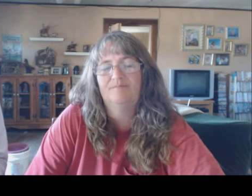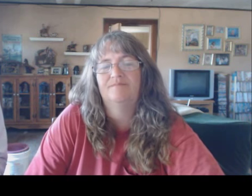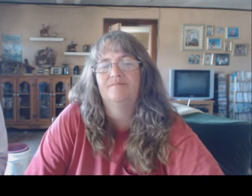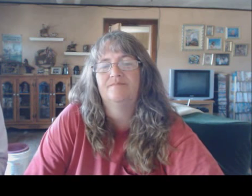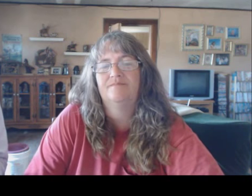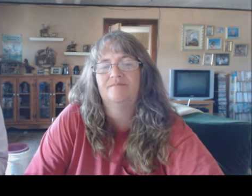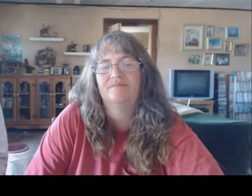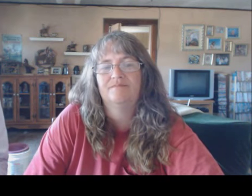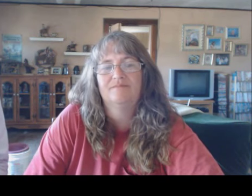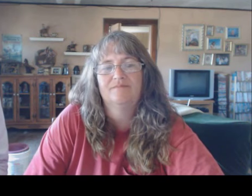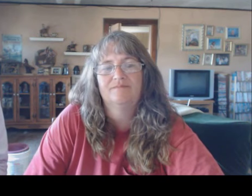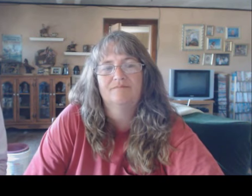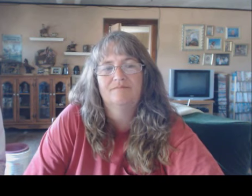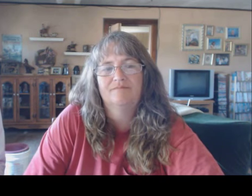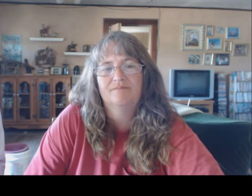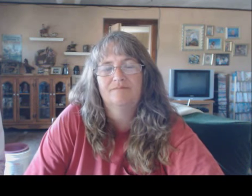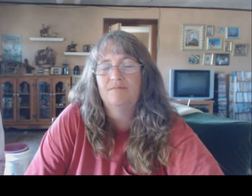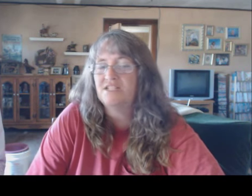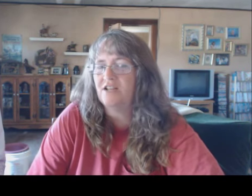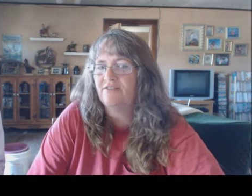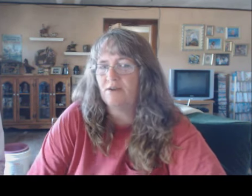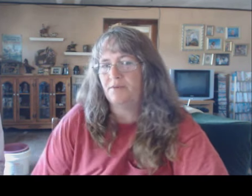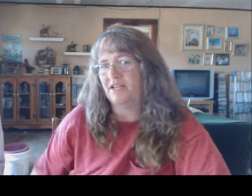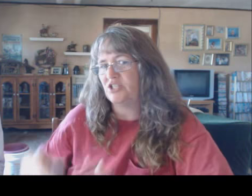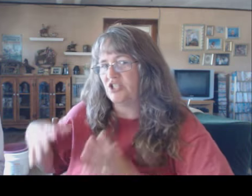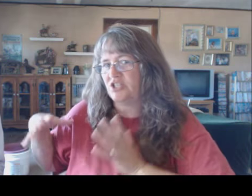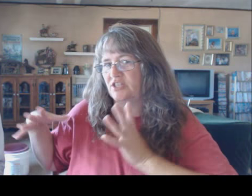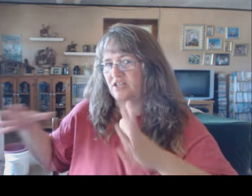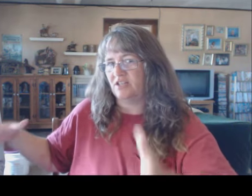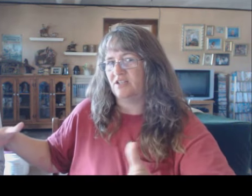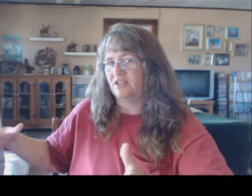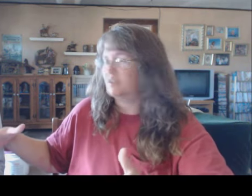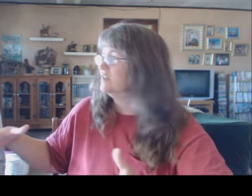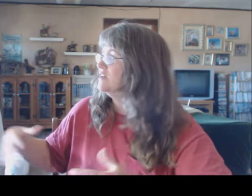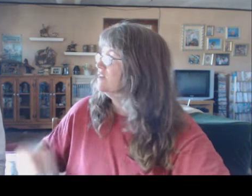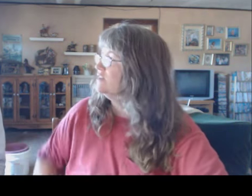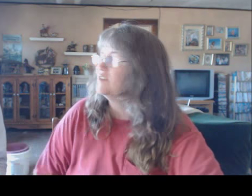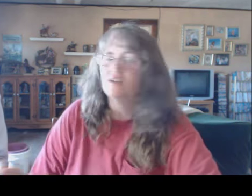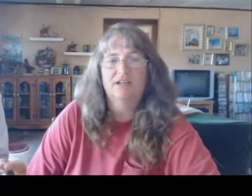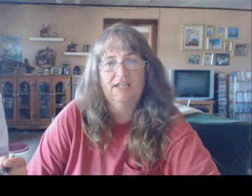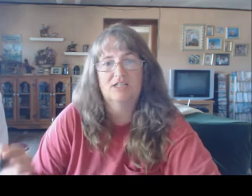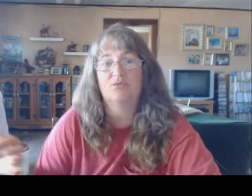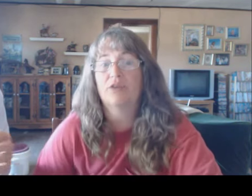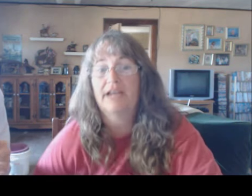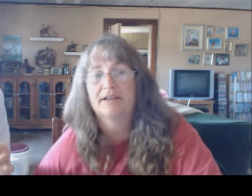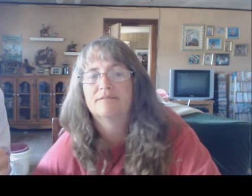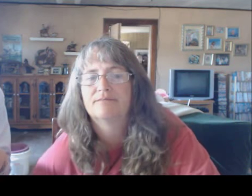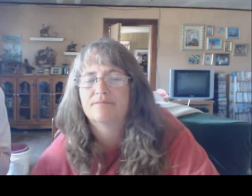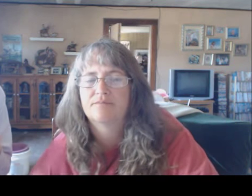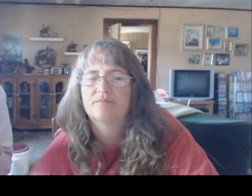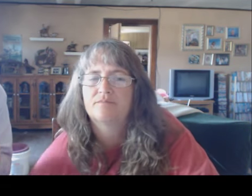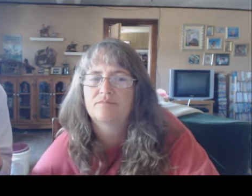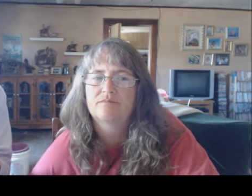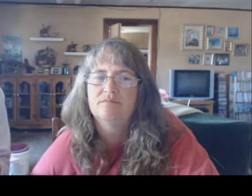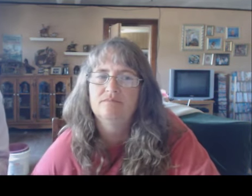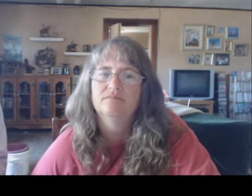And I seen this fire pit on sale. But it's not a fire pit. It's just the... It's just a little ring. It's a ring. A fire ring.